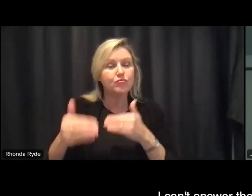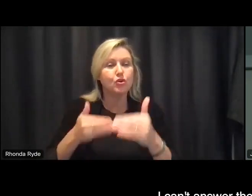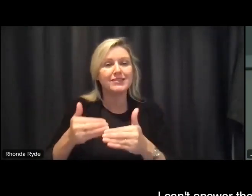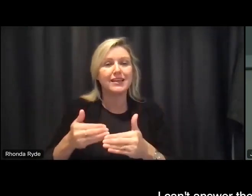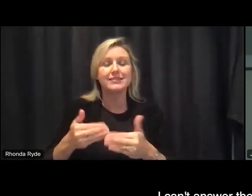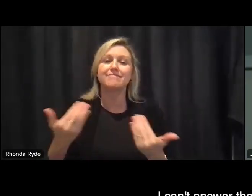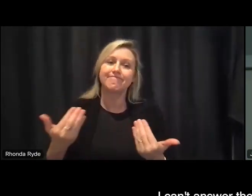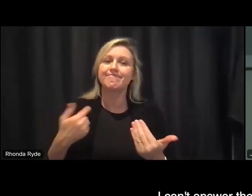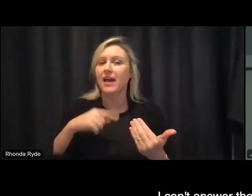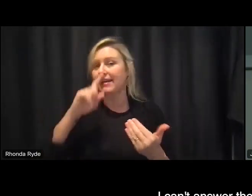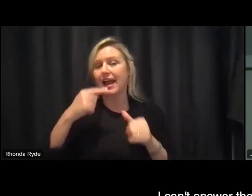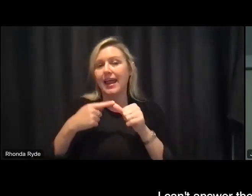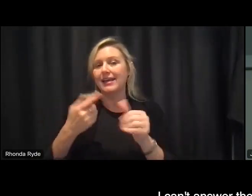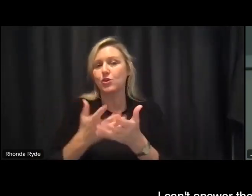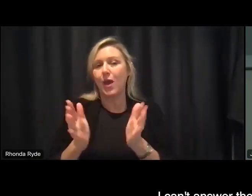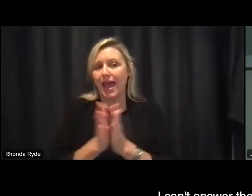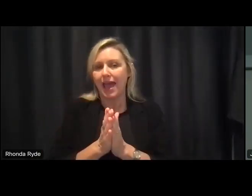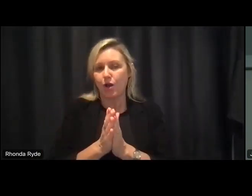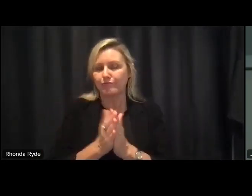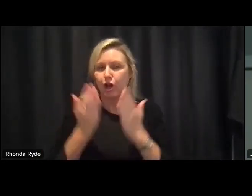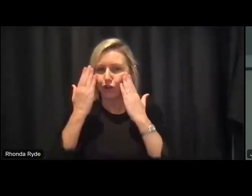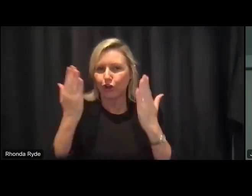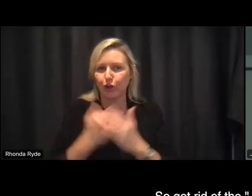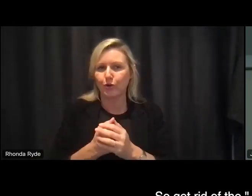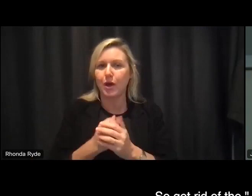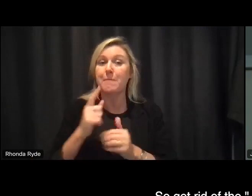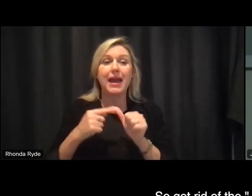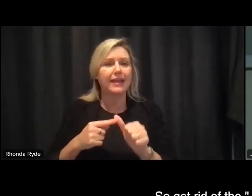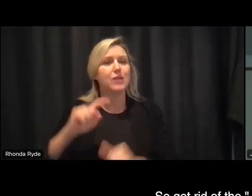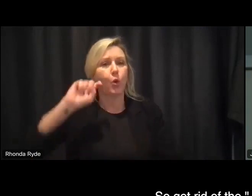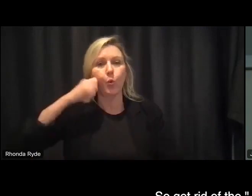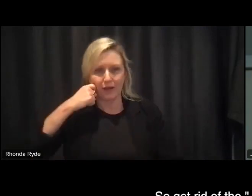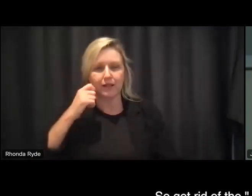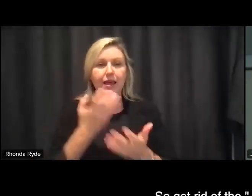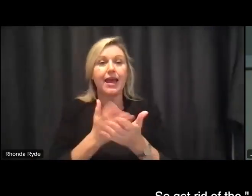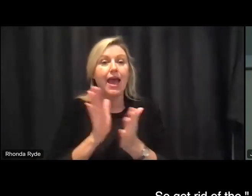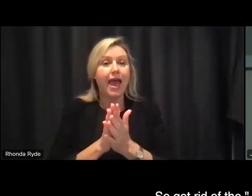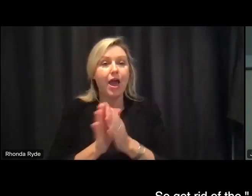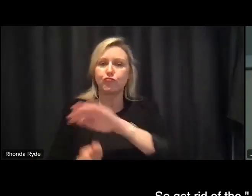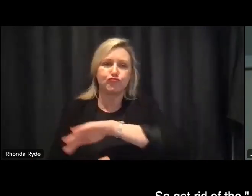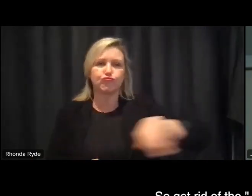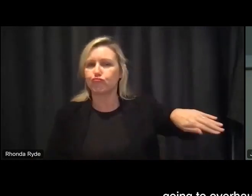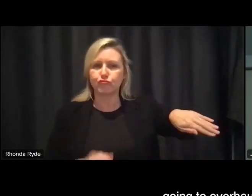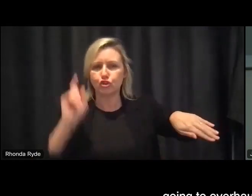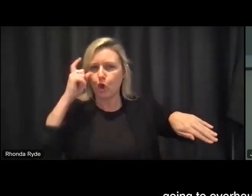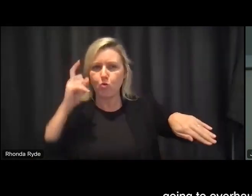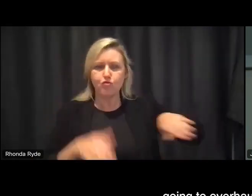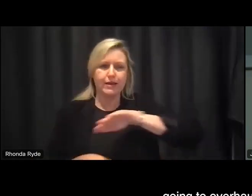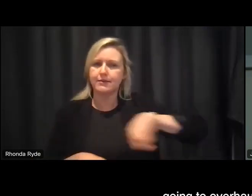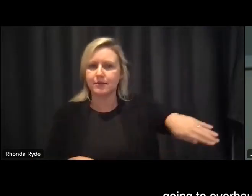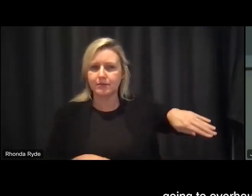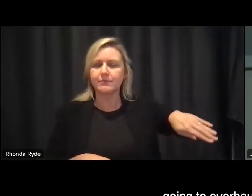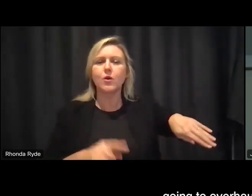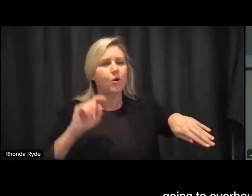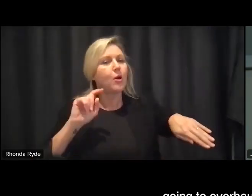but i can tell you it will it will so get rid of the how because you're going to tell us how it's going to overhaul the